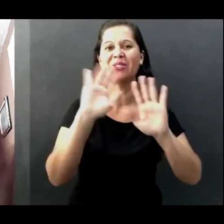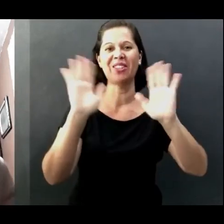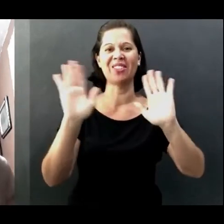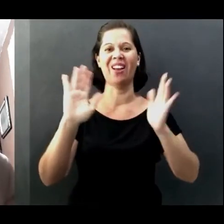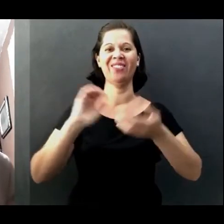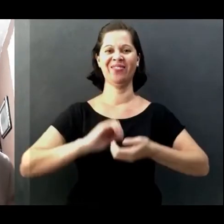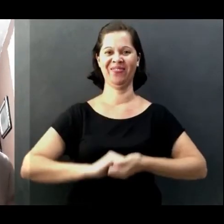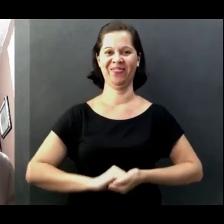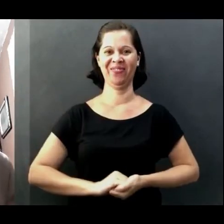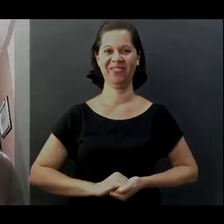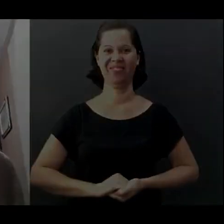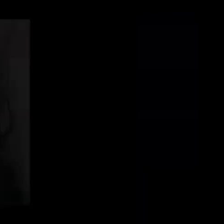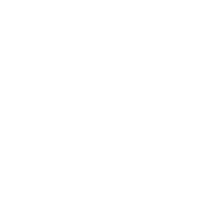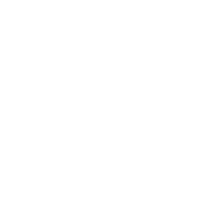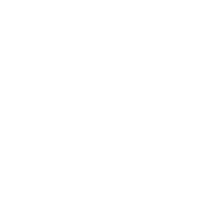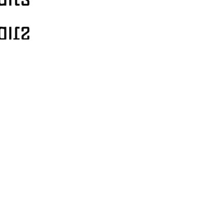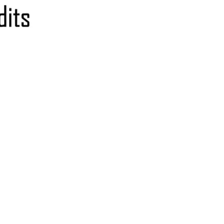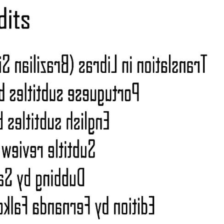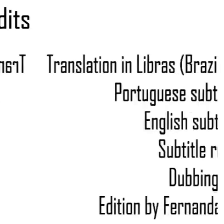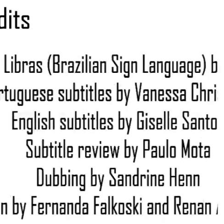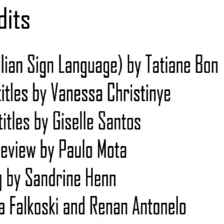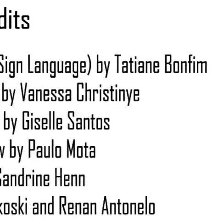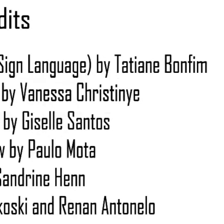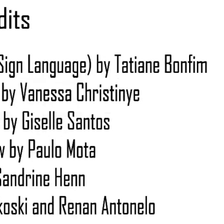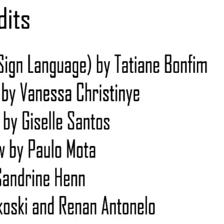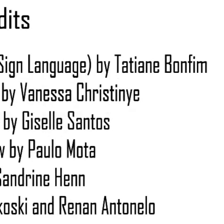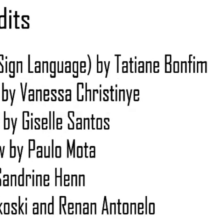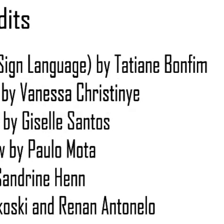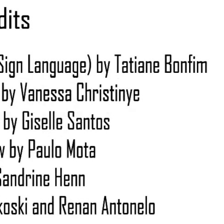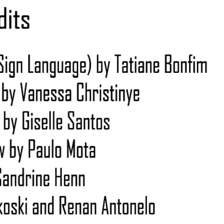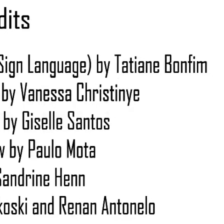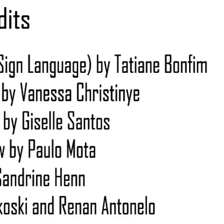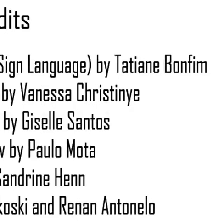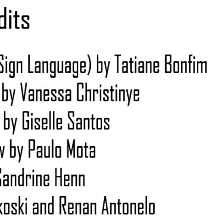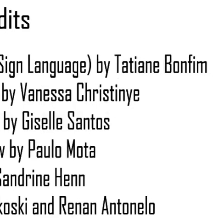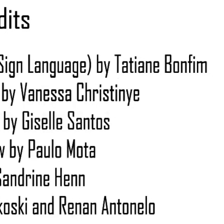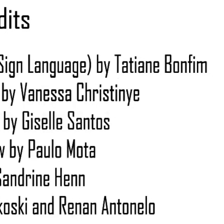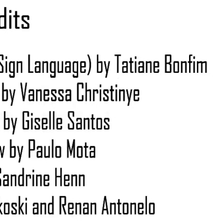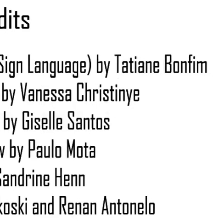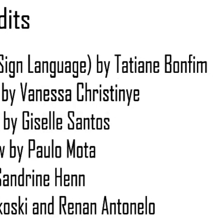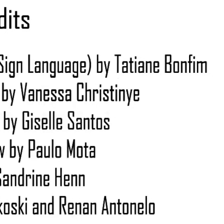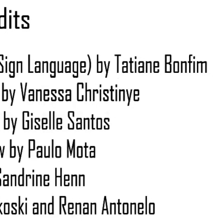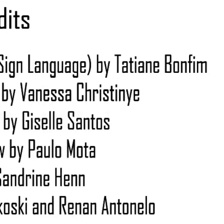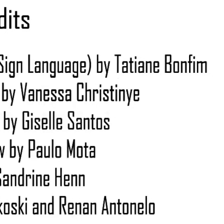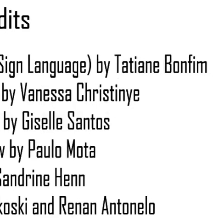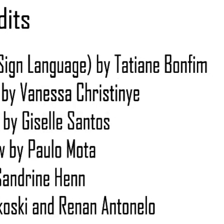Credits. Translation in Libras, Brazilian Sign Language, by Tatiane Bonfim. Portuguese subtitles,